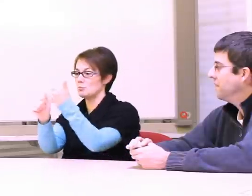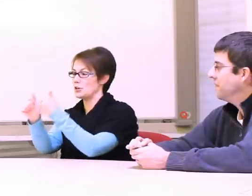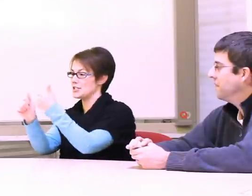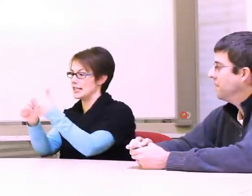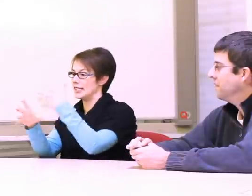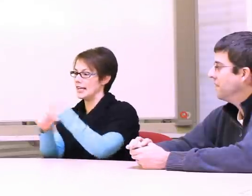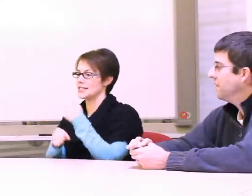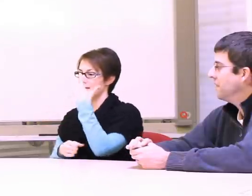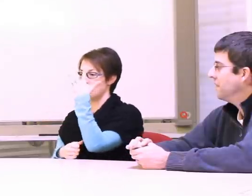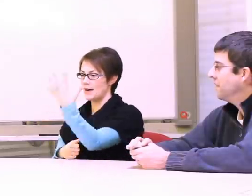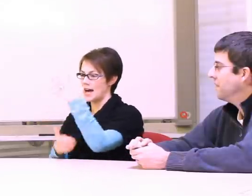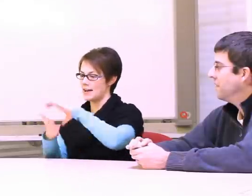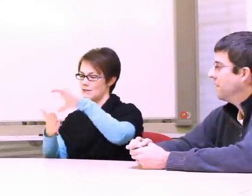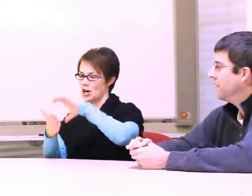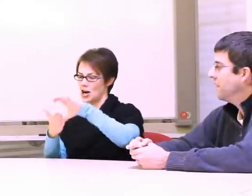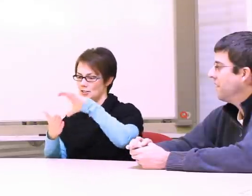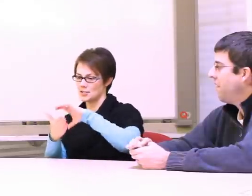person gets five cards.